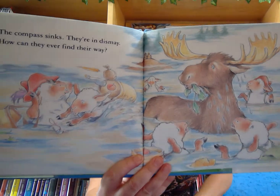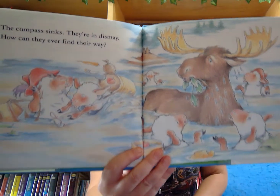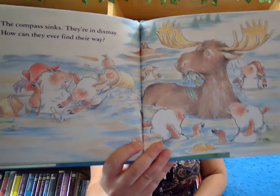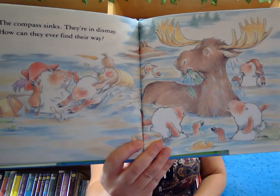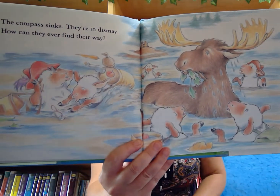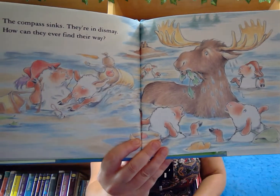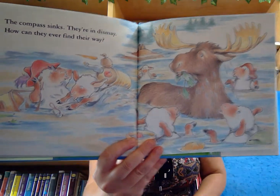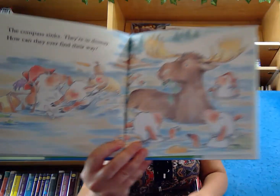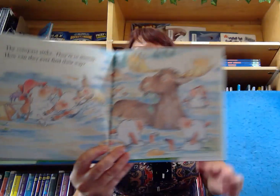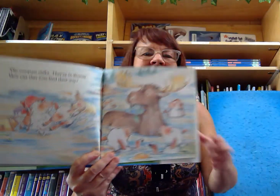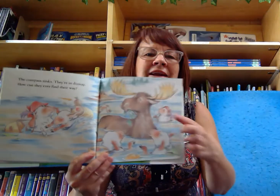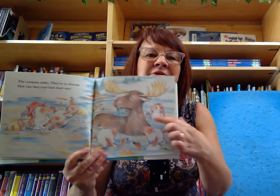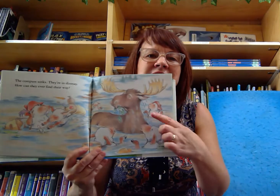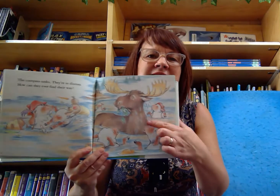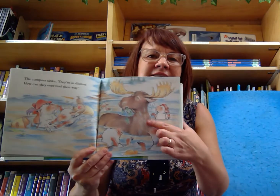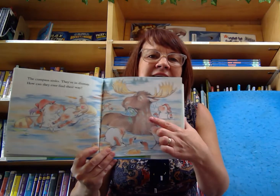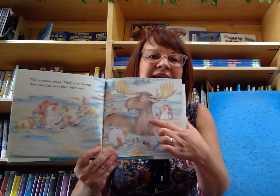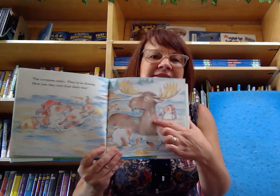What kind of animal is this?